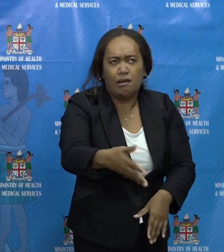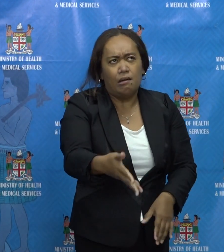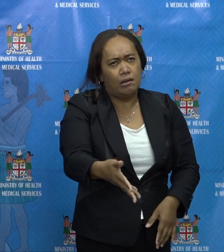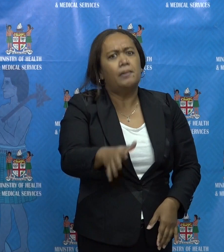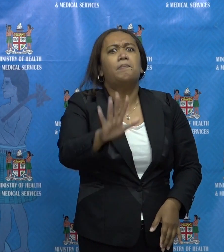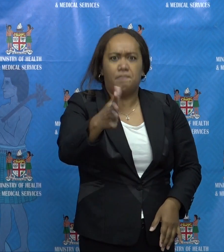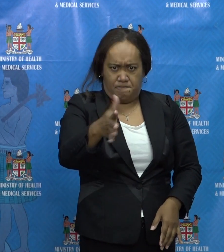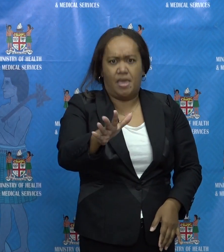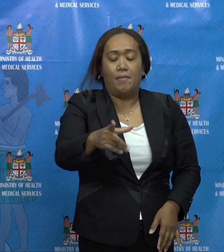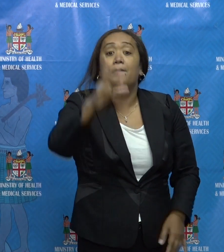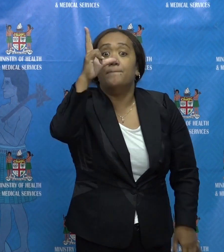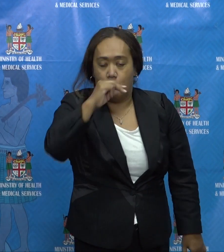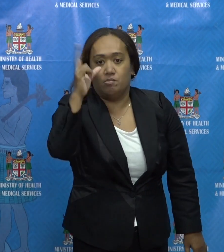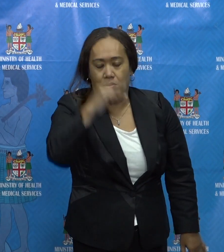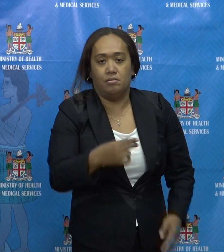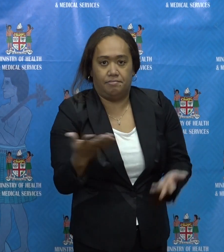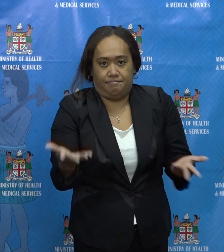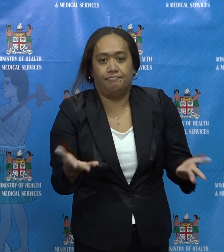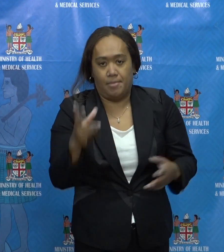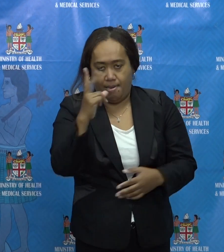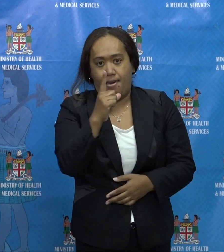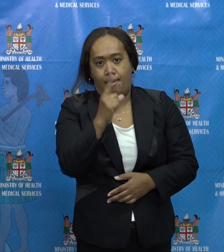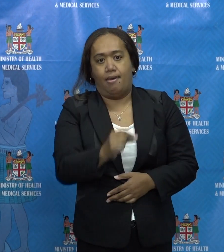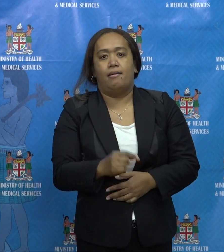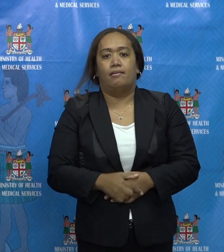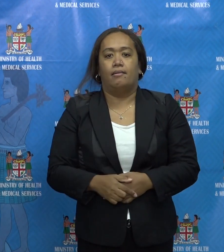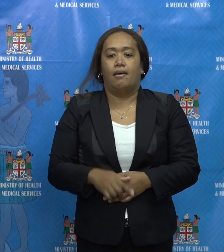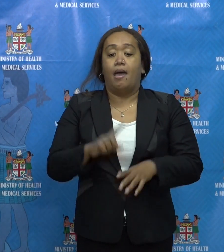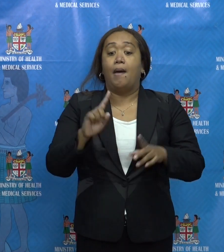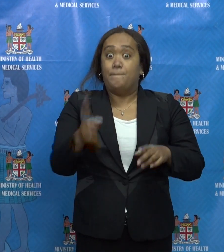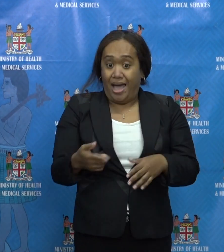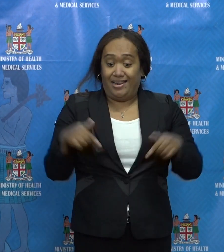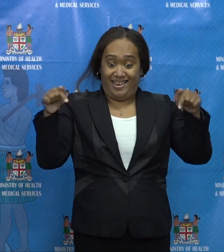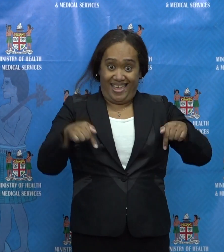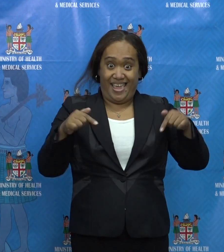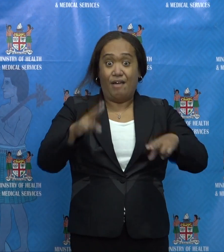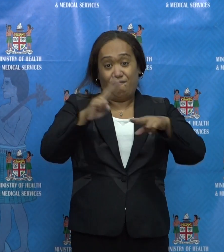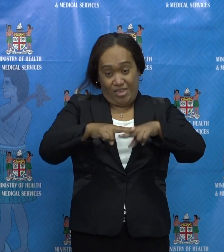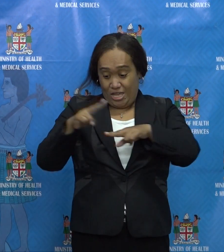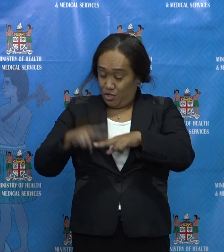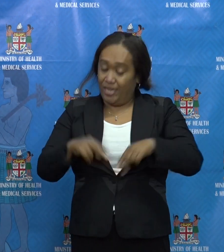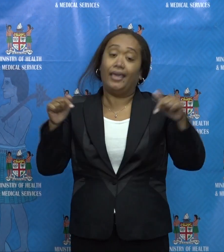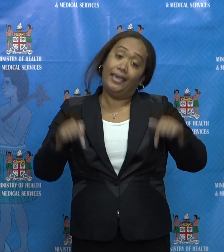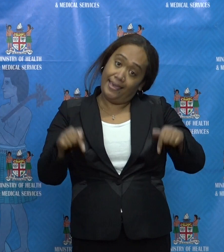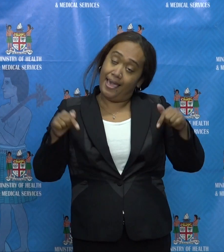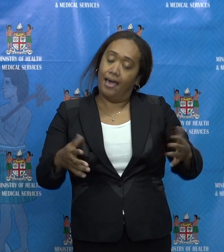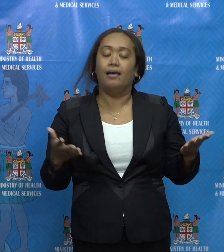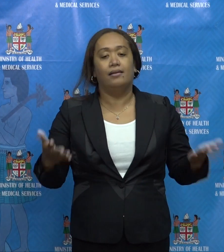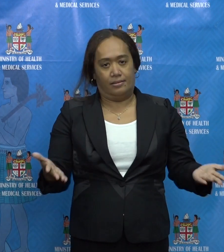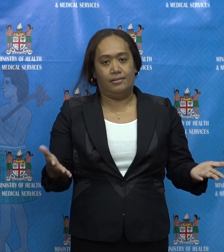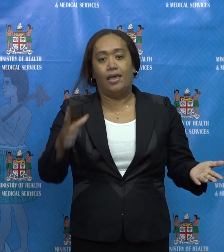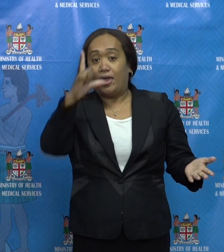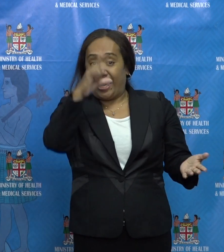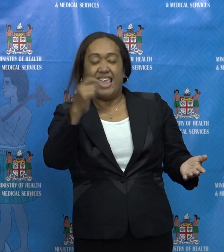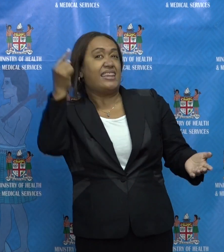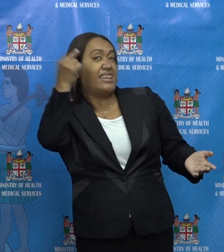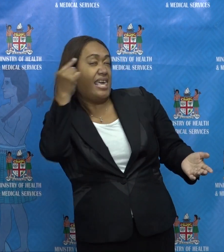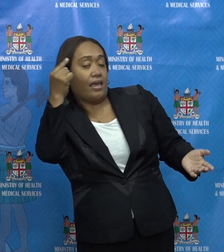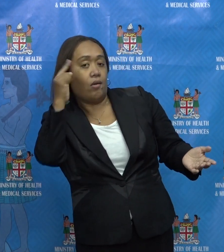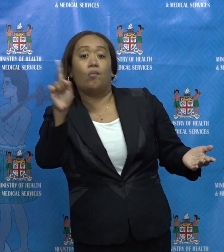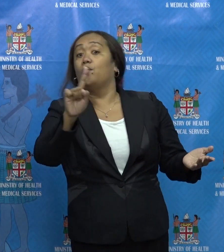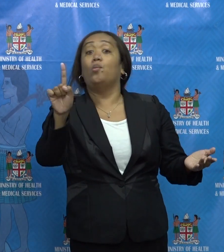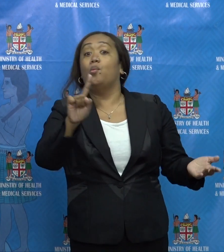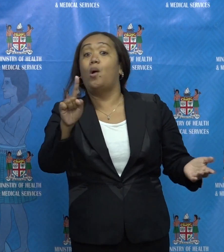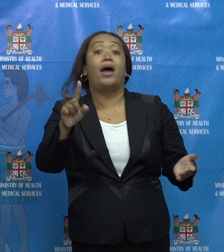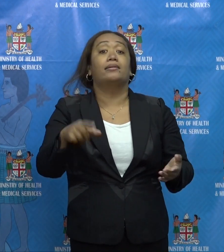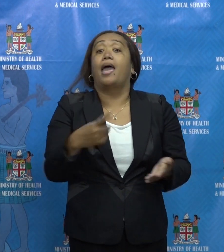But at the end of the day, we can only suppose or we can only make presumptions and theories about what